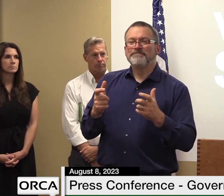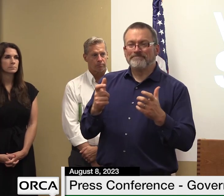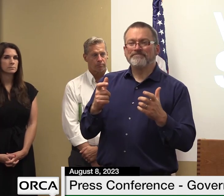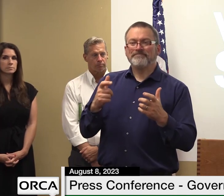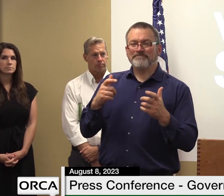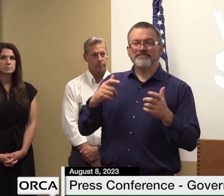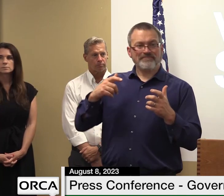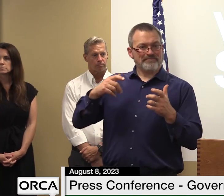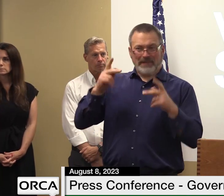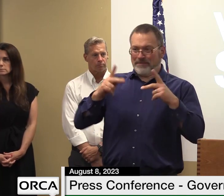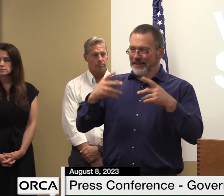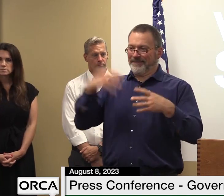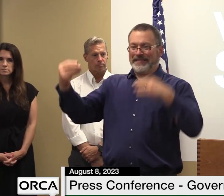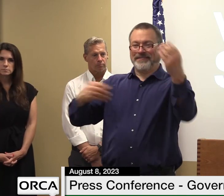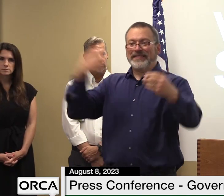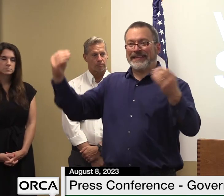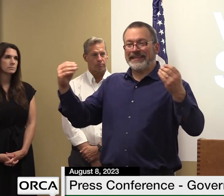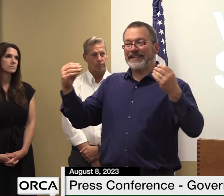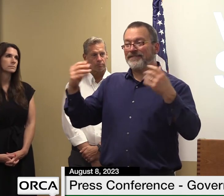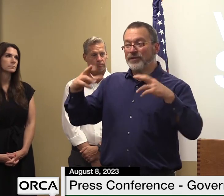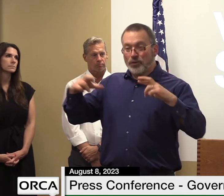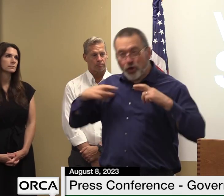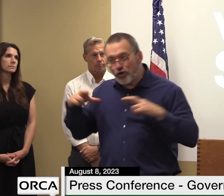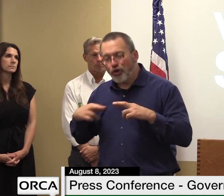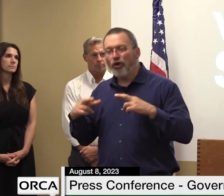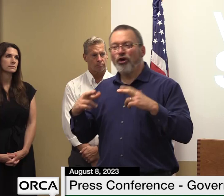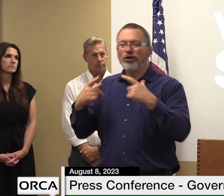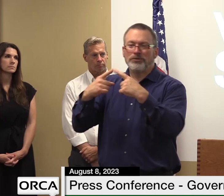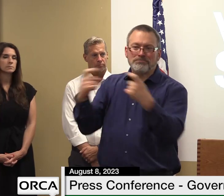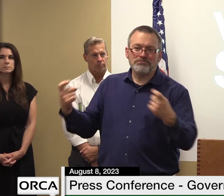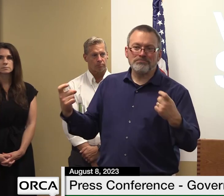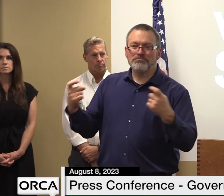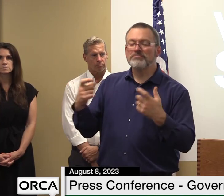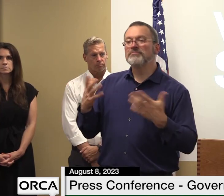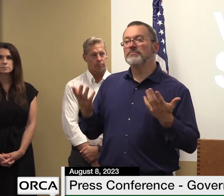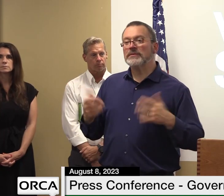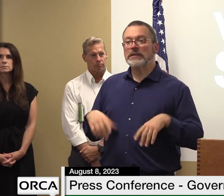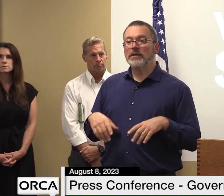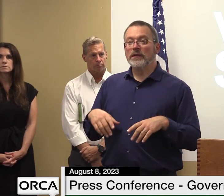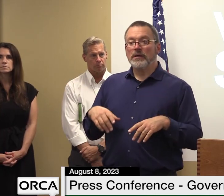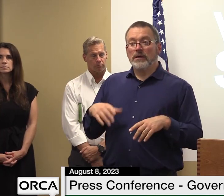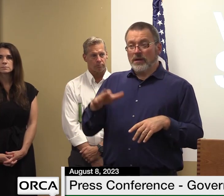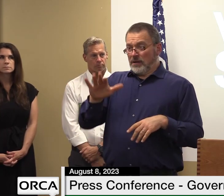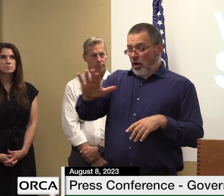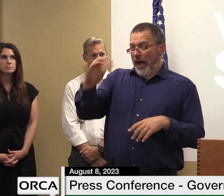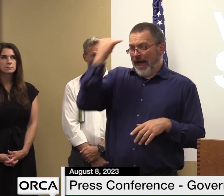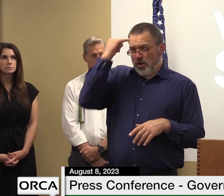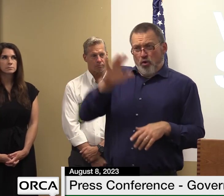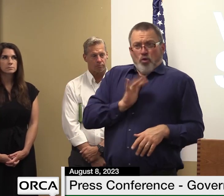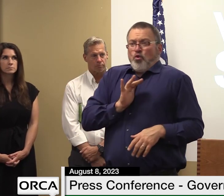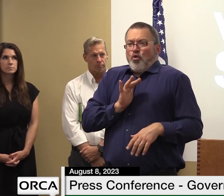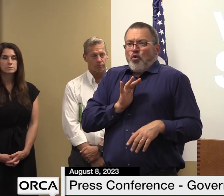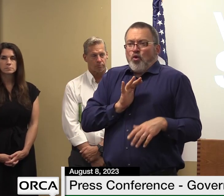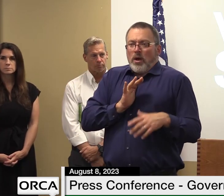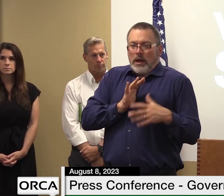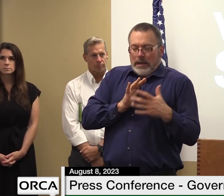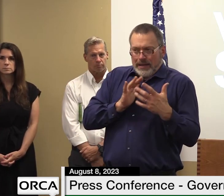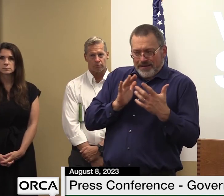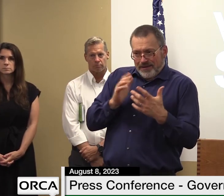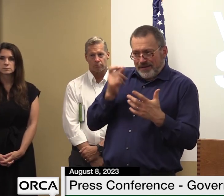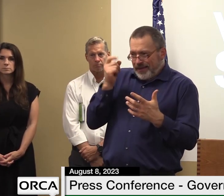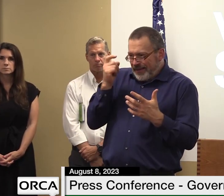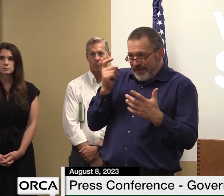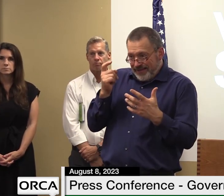vermont so um may be a great idea but it doesn't satisfy come anywhere near to satisfying the need that we have